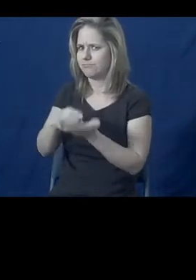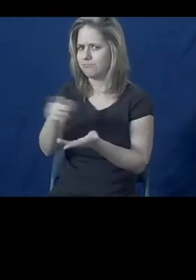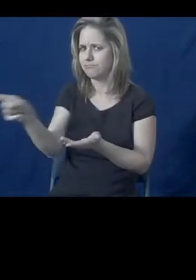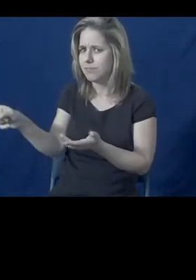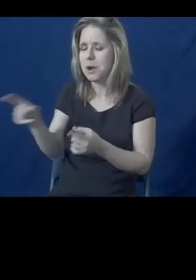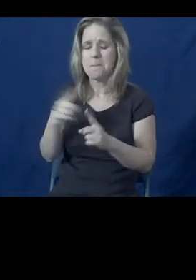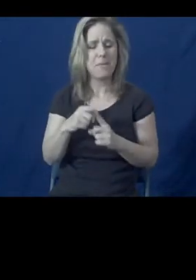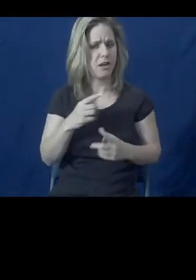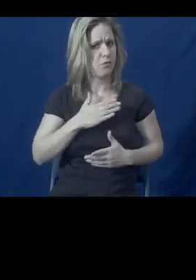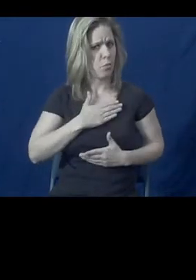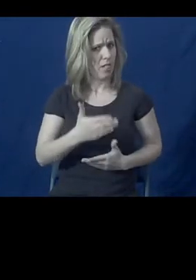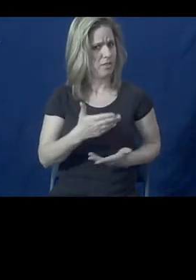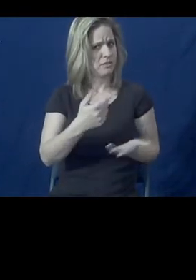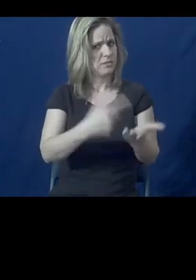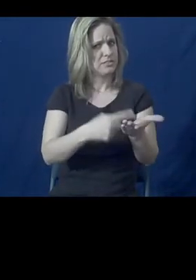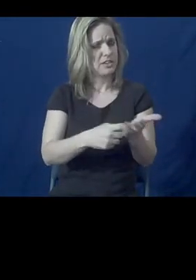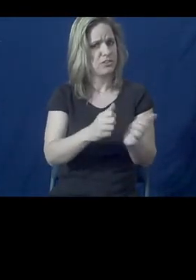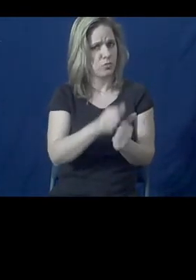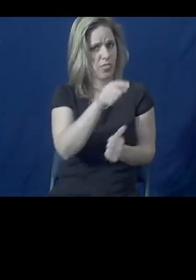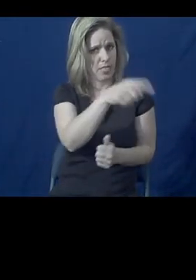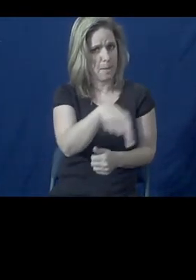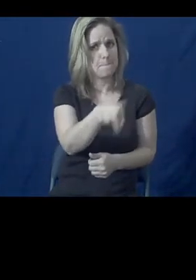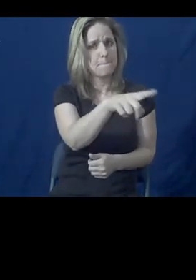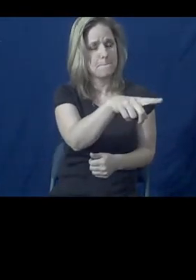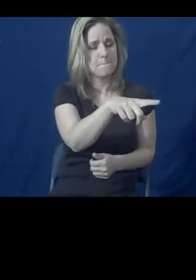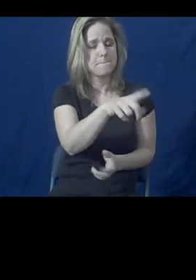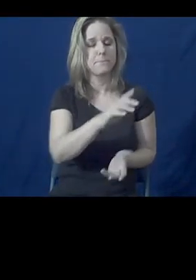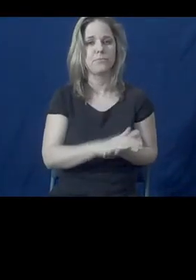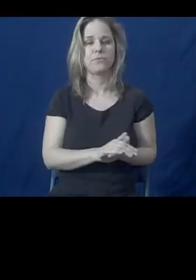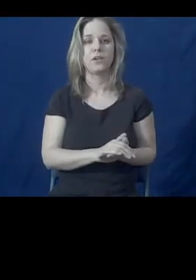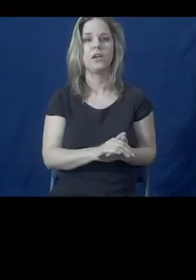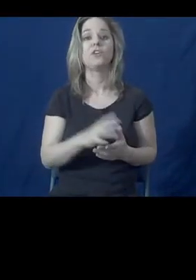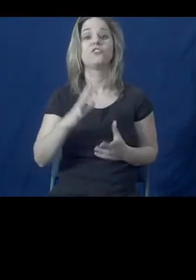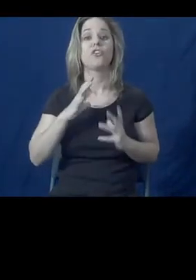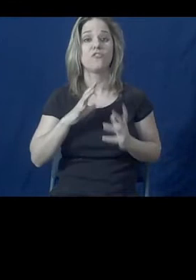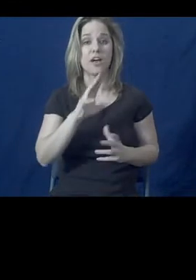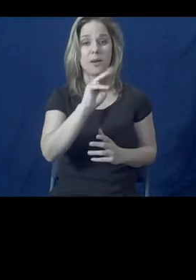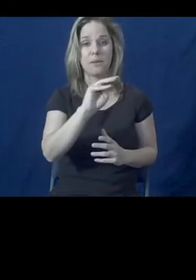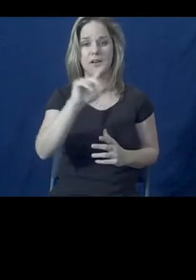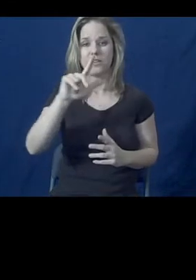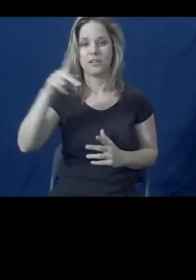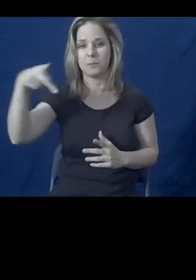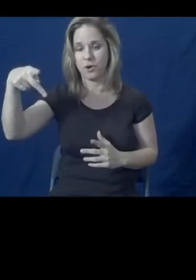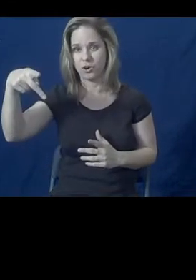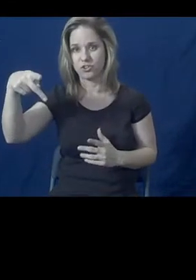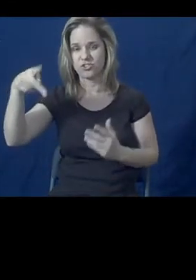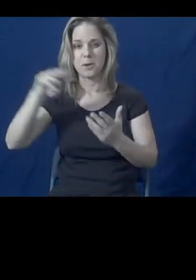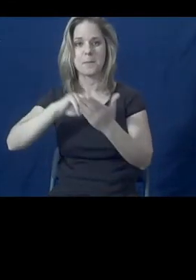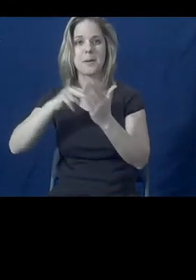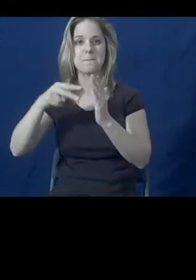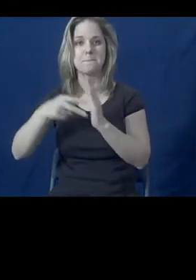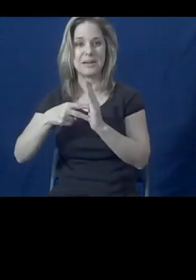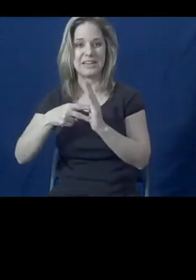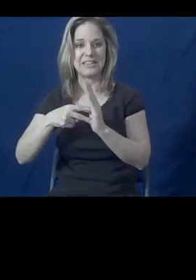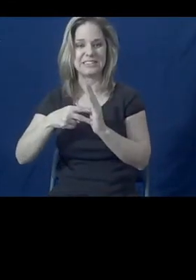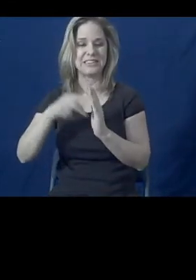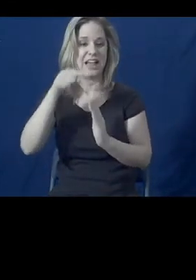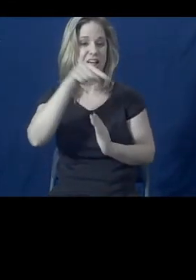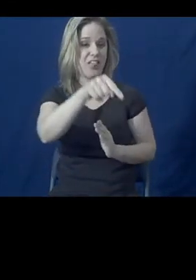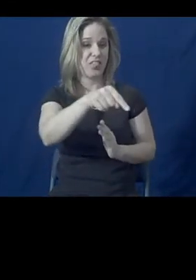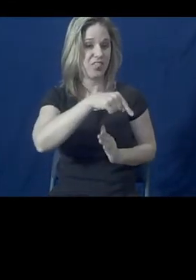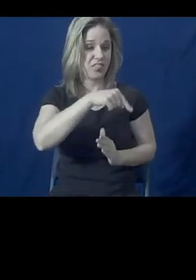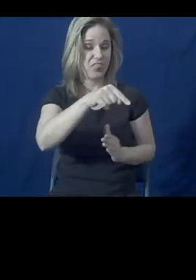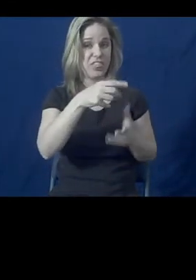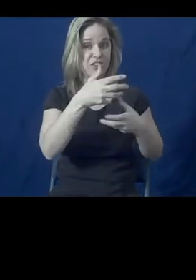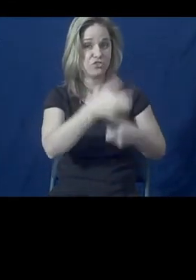to discuss with their health care providers. So the intention of the medical-legal partnership is really to leverage this trust